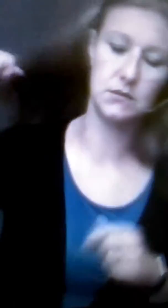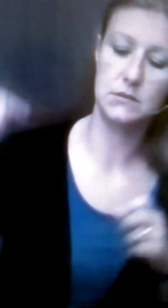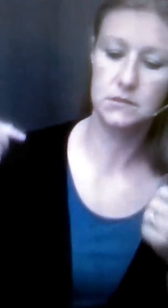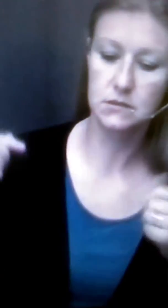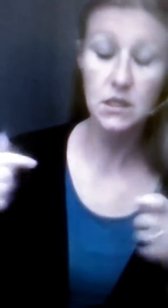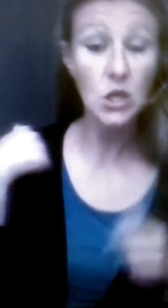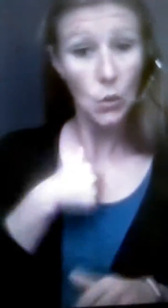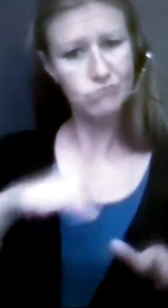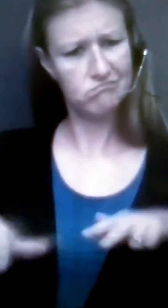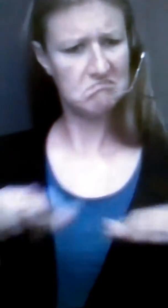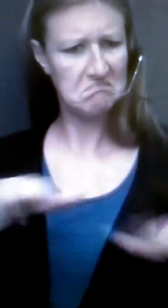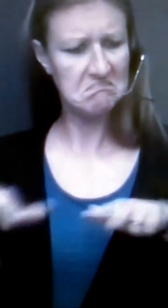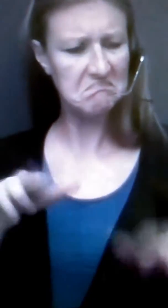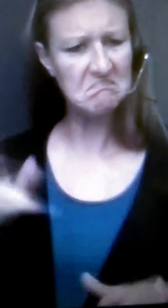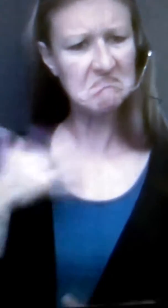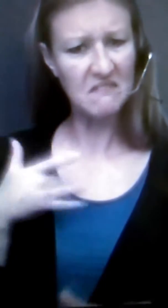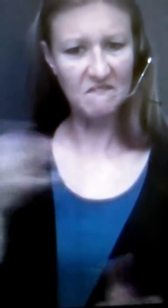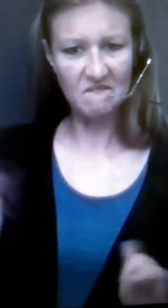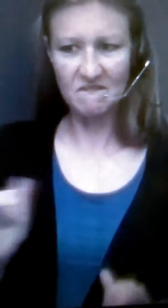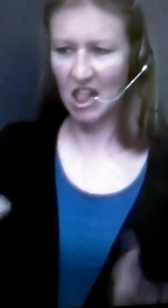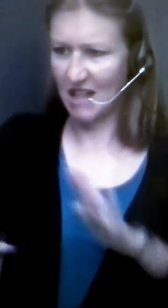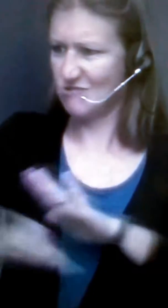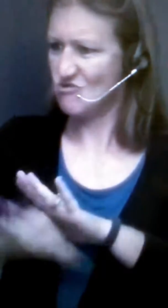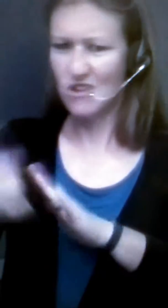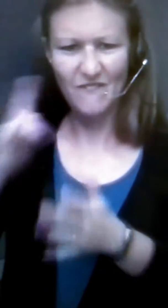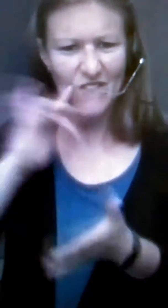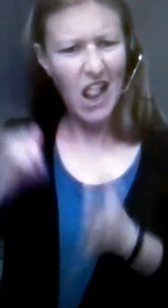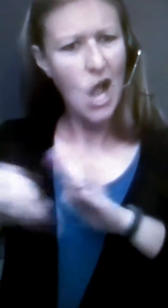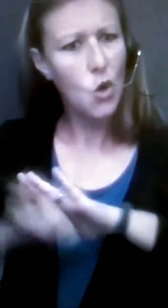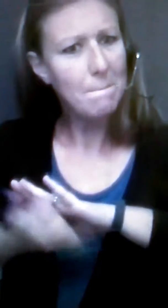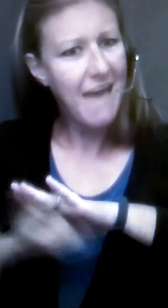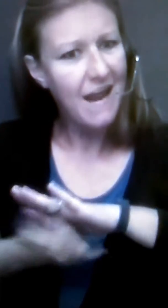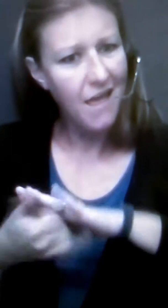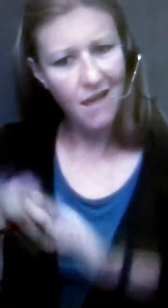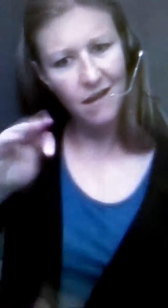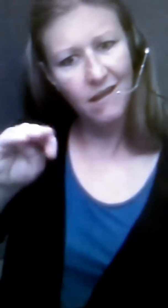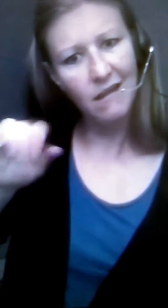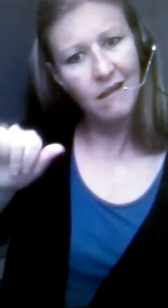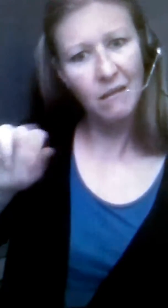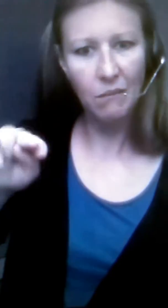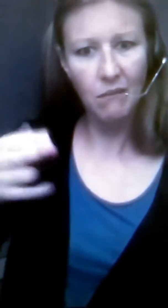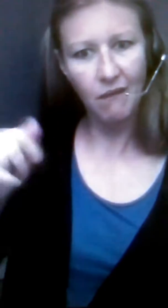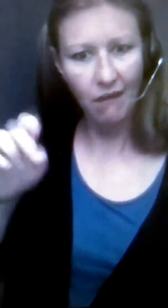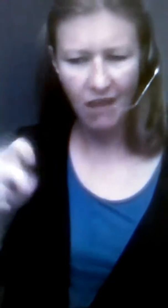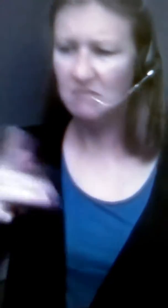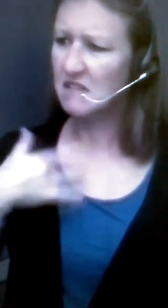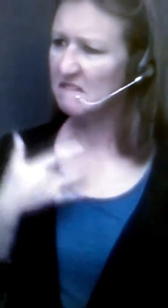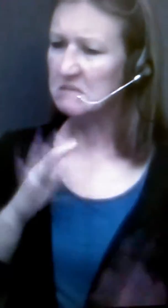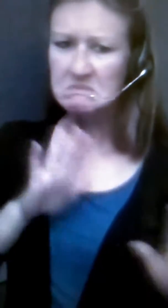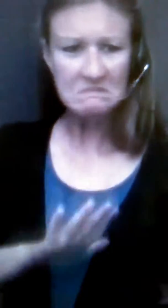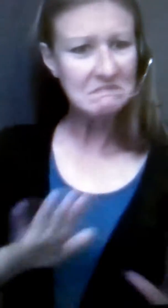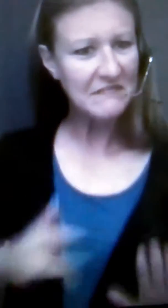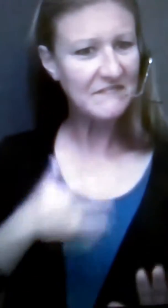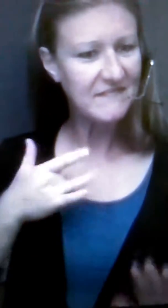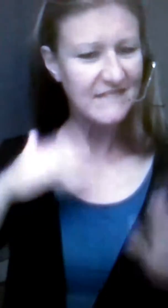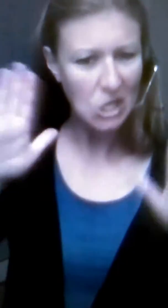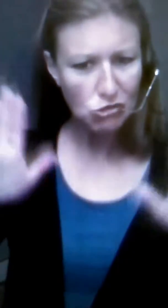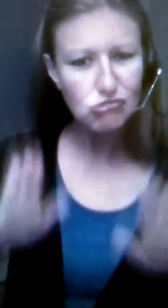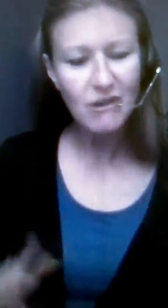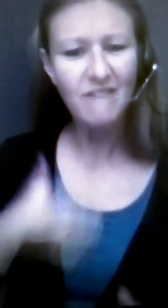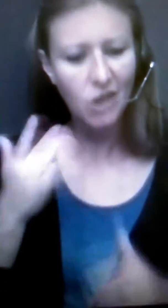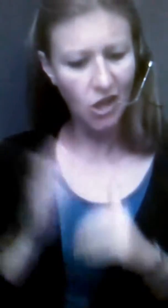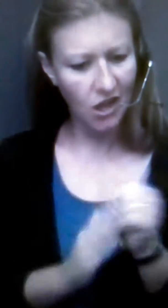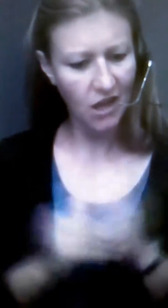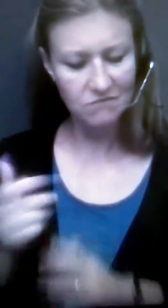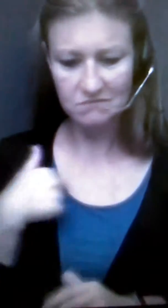Wings game, the Fox was going on, and there was a show at the Field Mall. Not to end, you know, even whatever, and everybody else